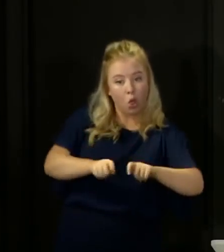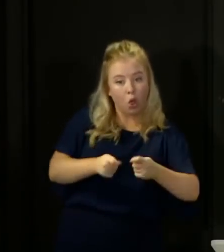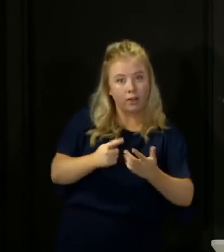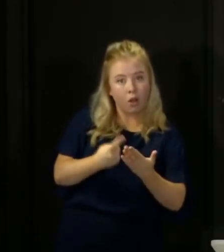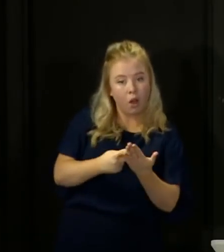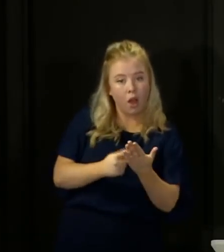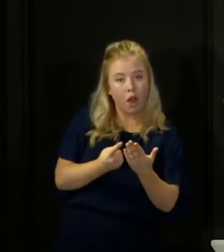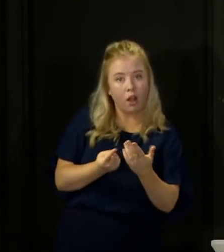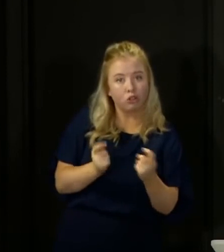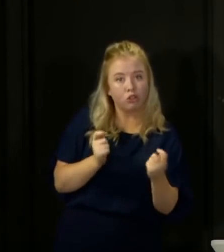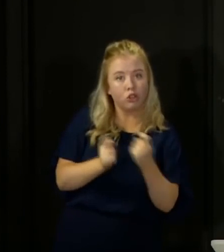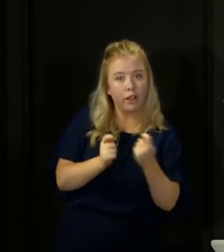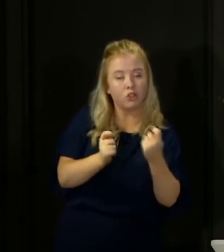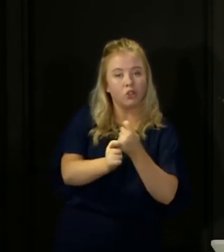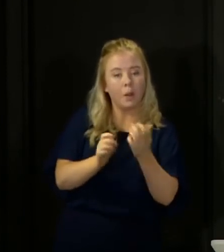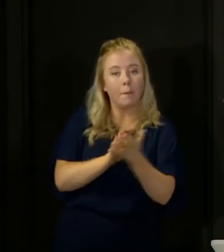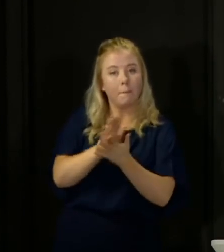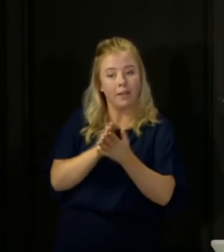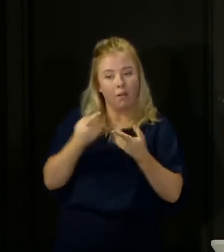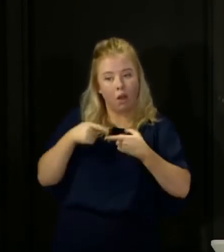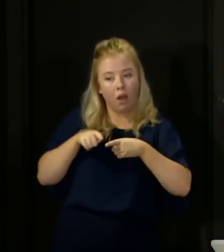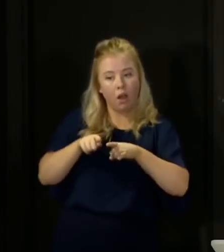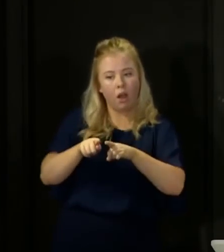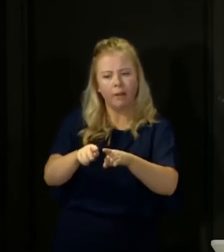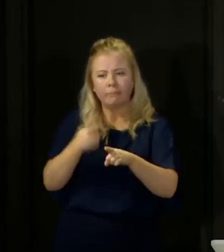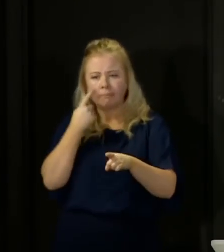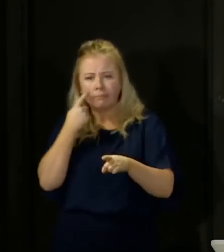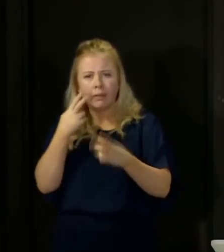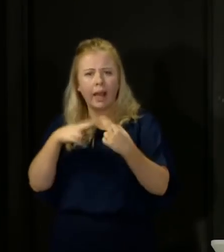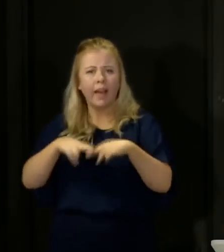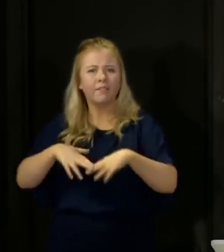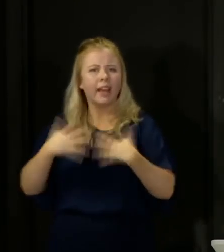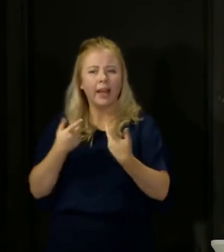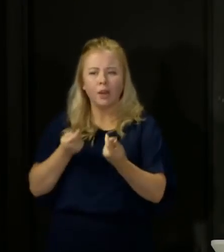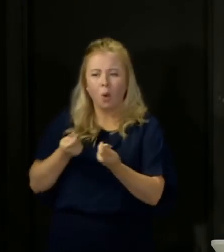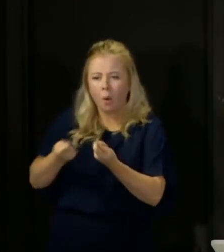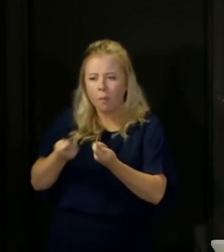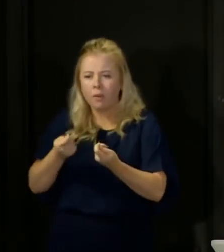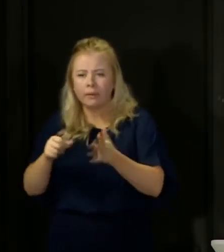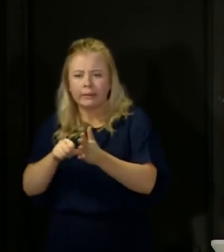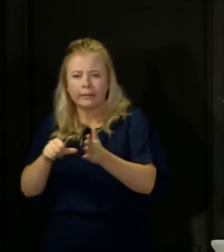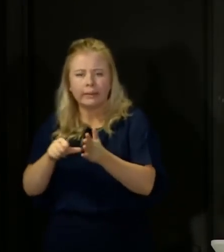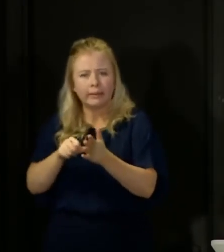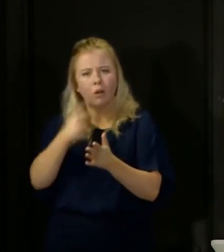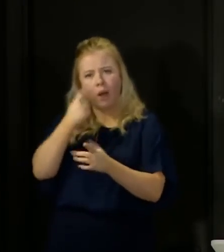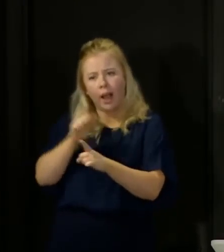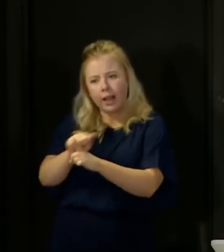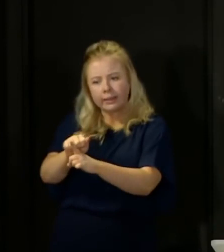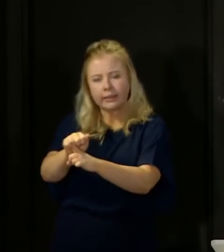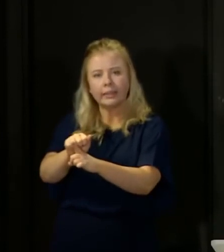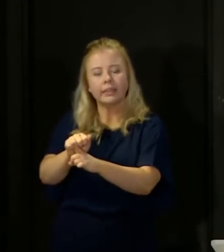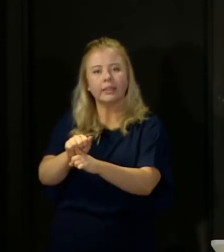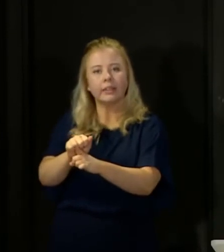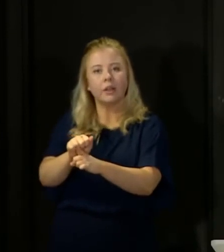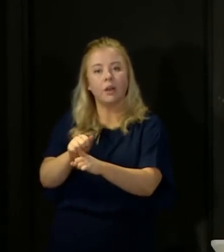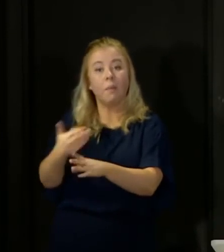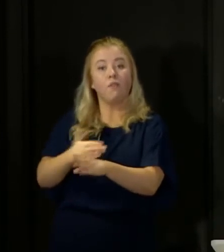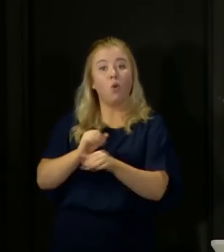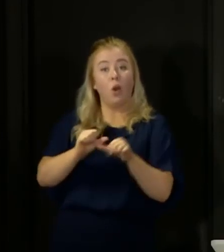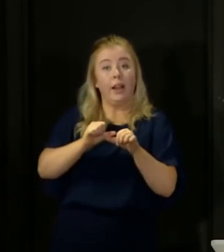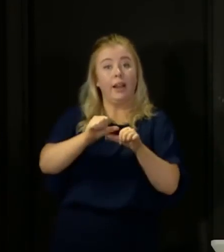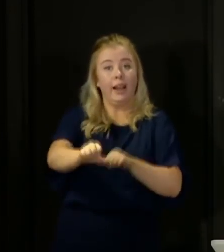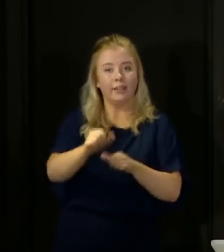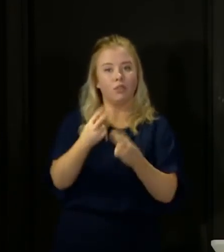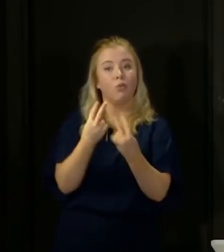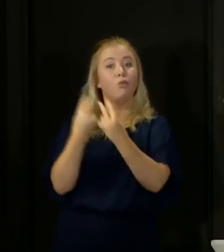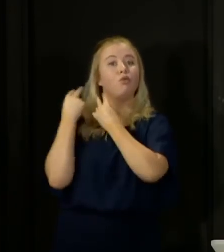opportunity to address any operational issues ahead of a potentially more substantial easing of restrictions at the next review date